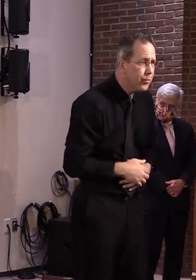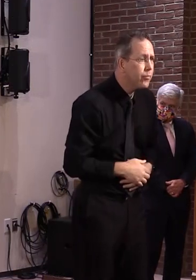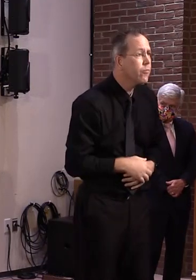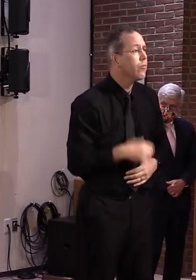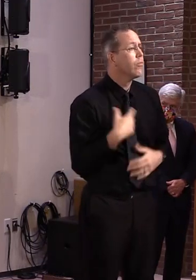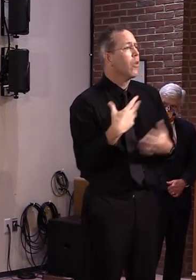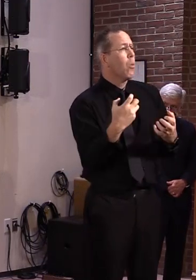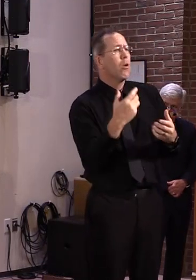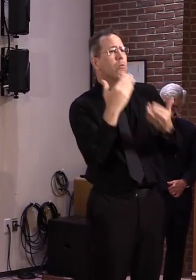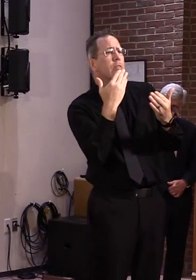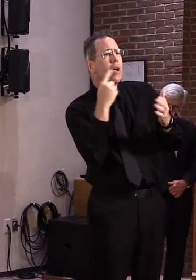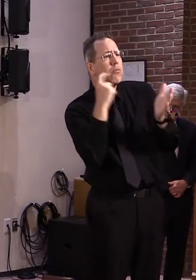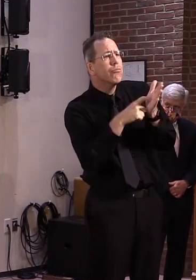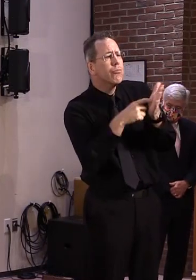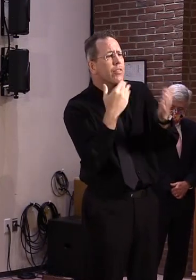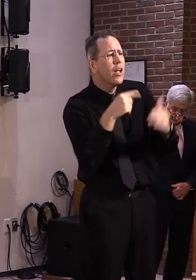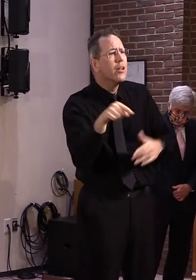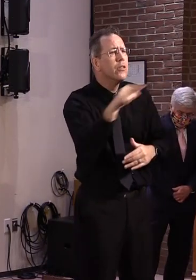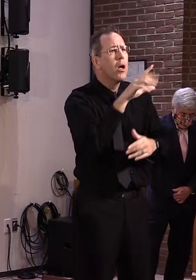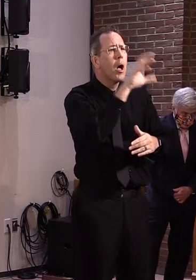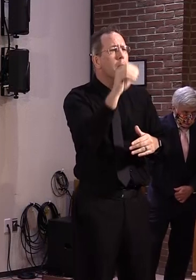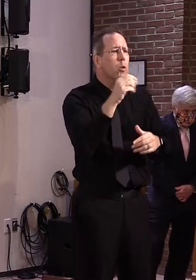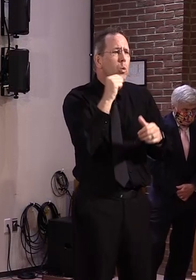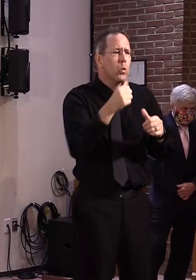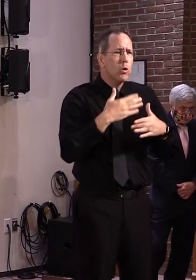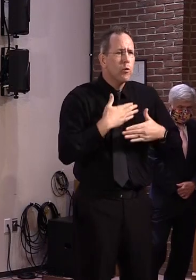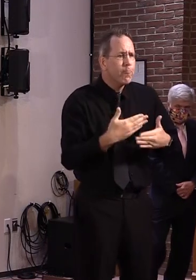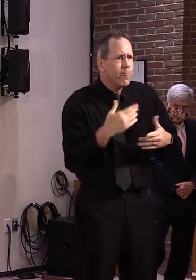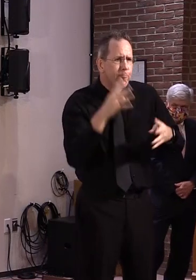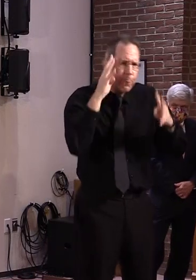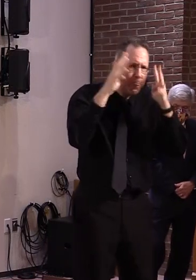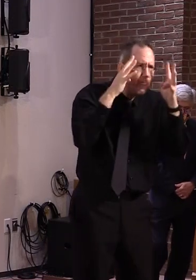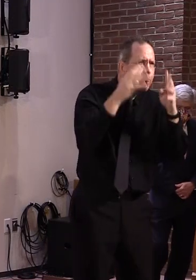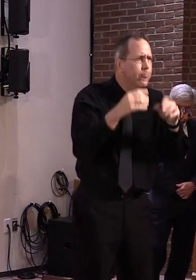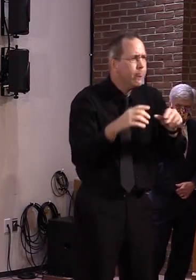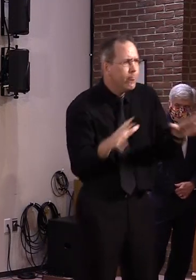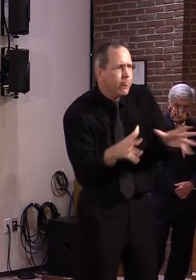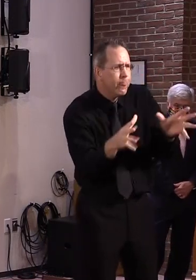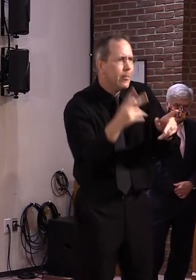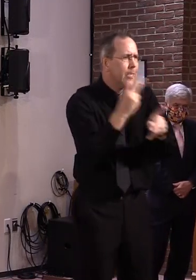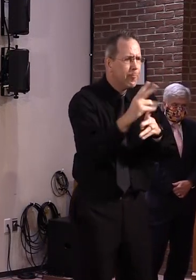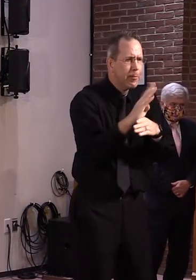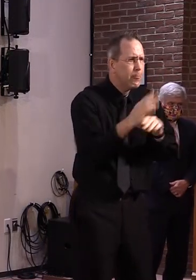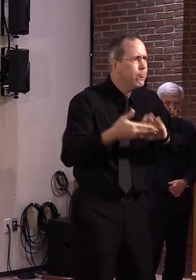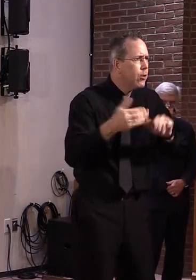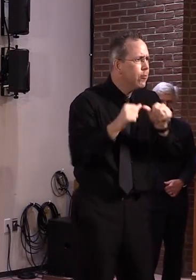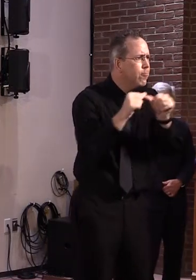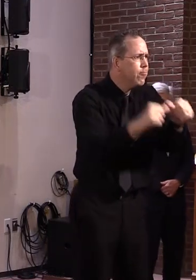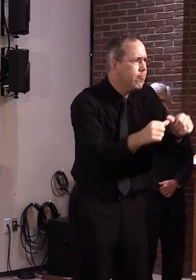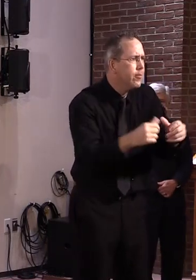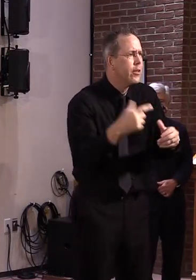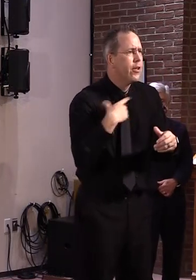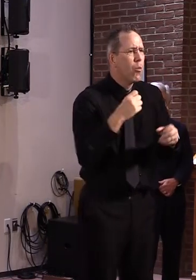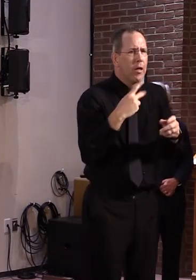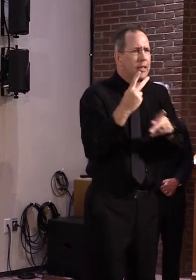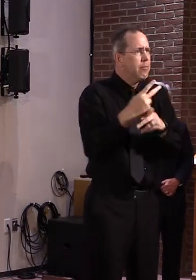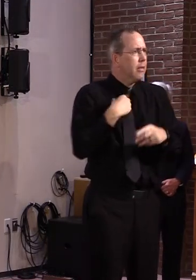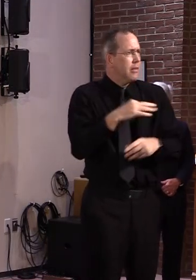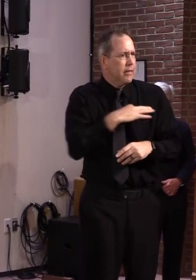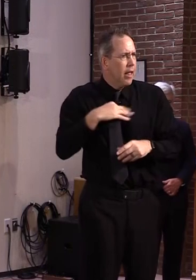and their teams who went the extra distance and found creative ways to keep their doors open while keeping everyone safe.